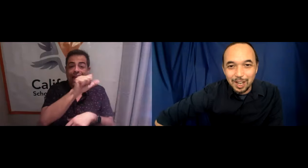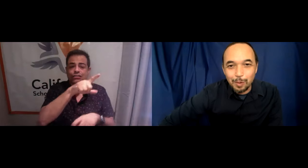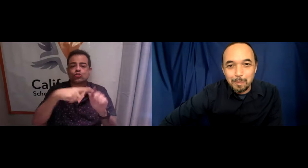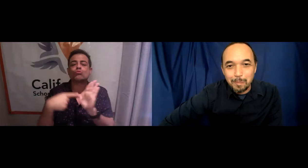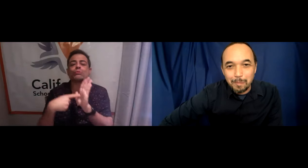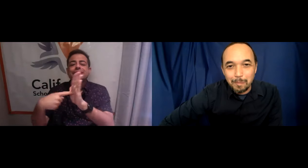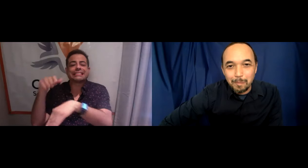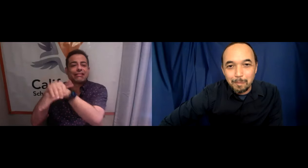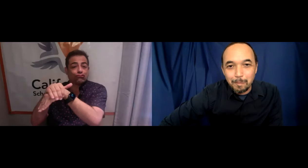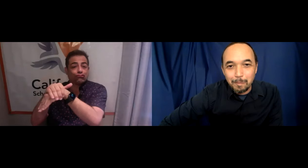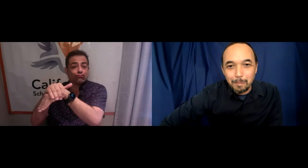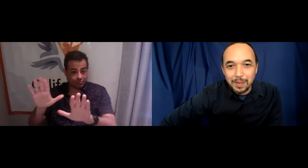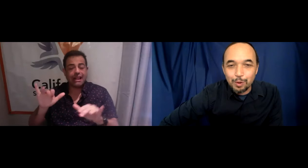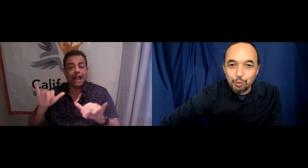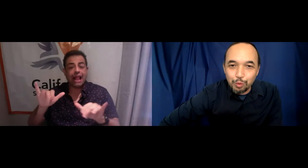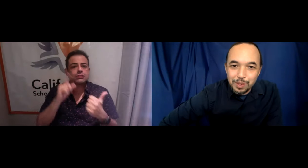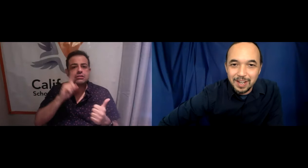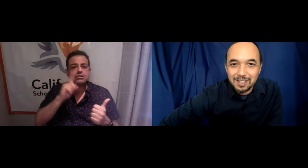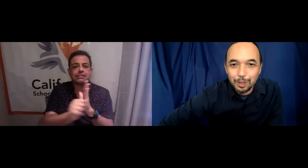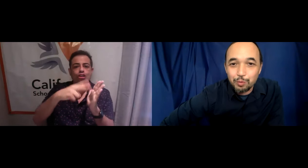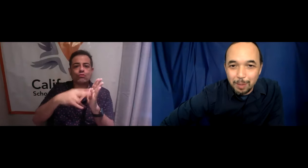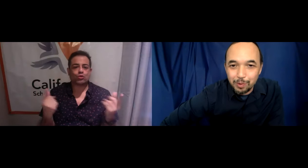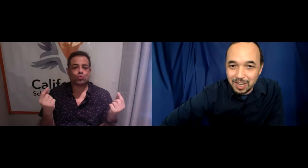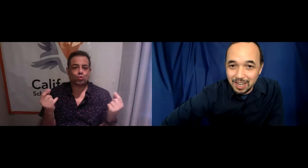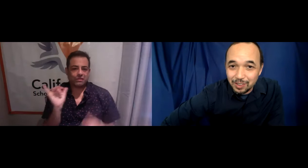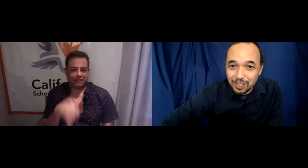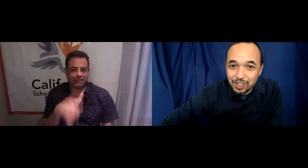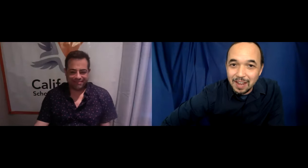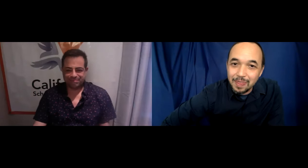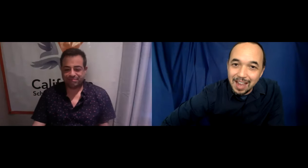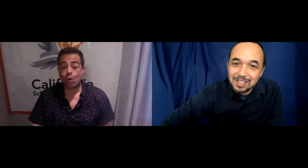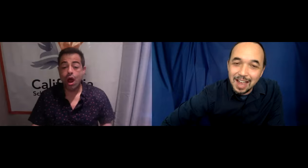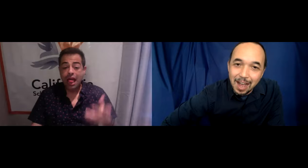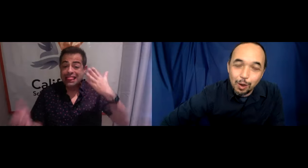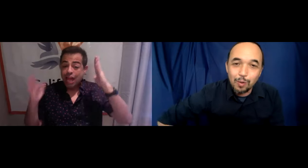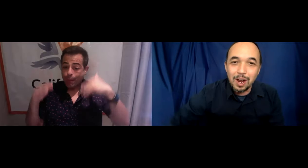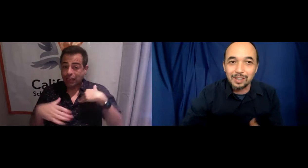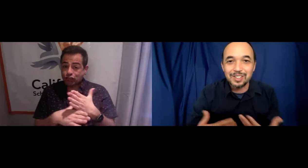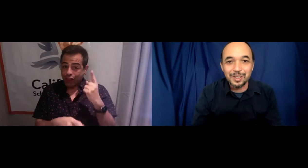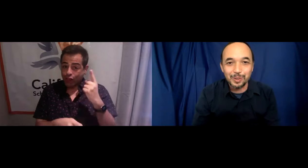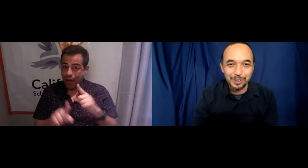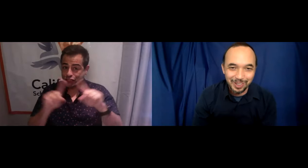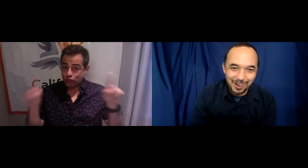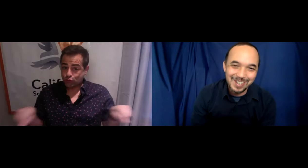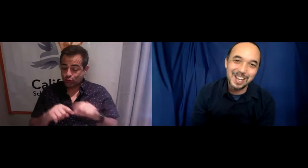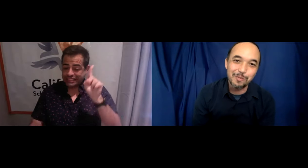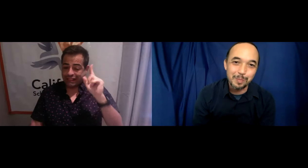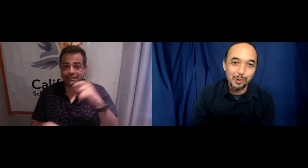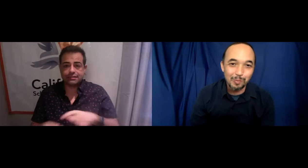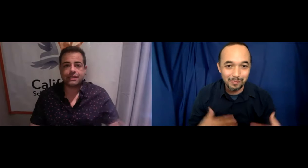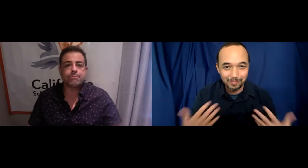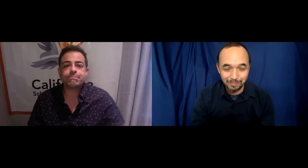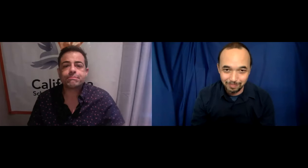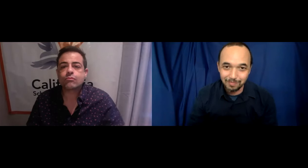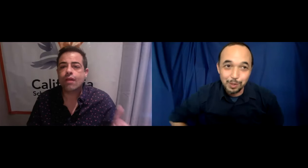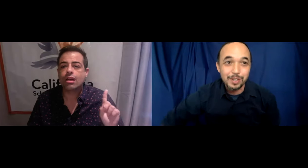ASL, but there is room within ASL to represent English, and that's how highly skilled literate deaf people